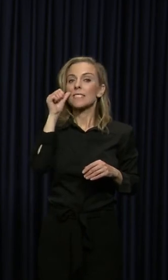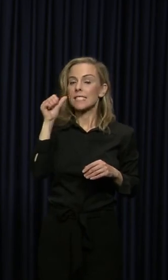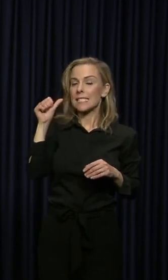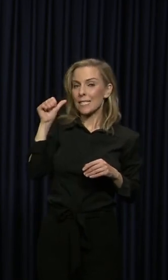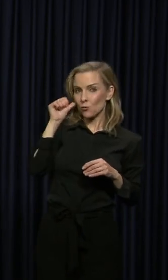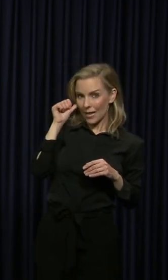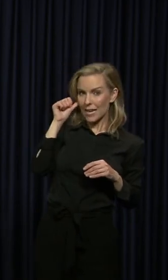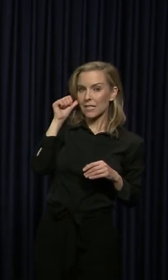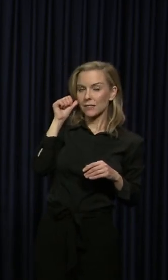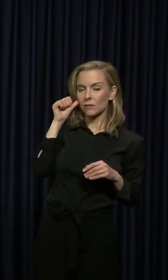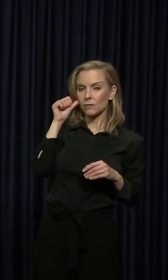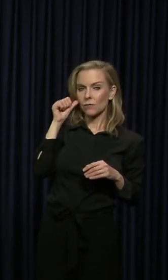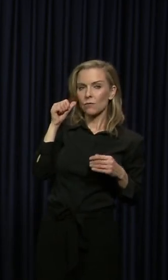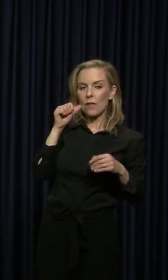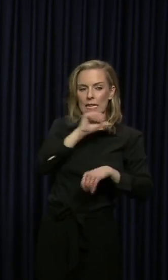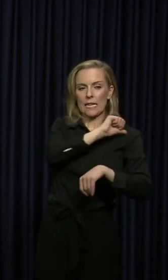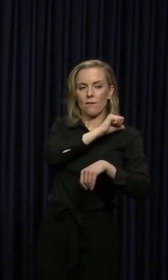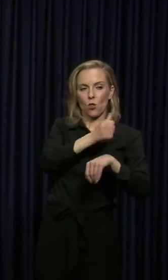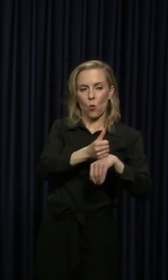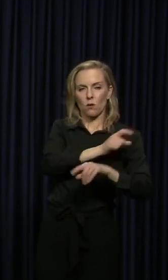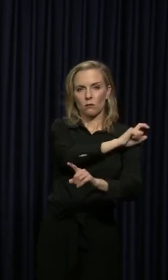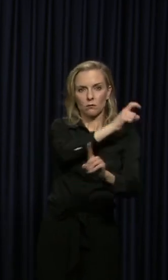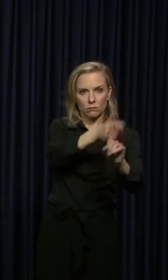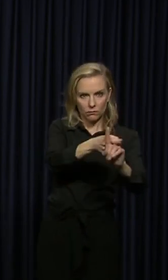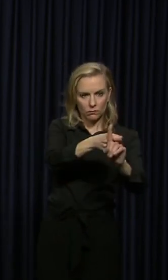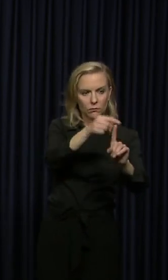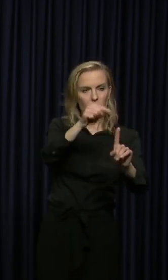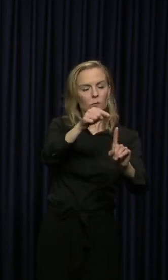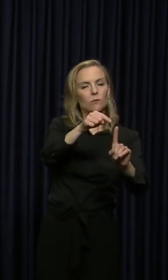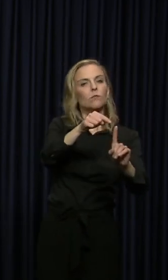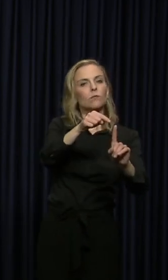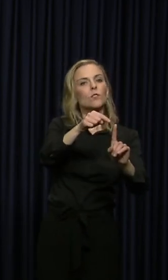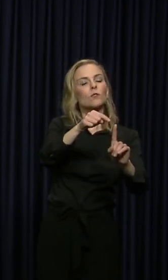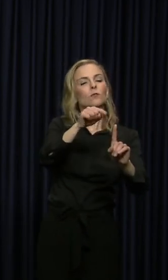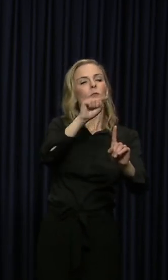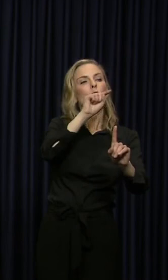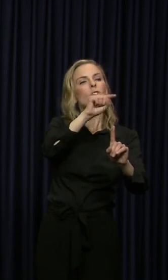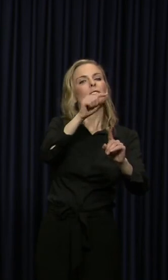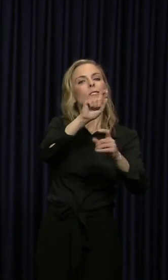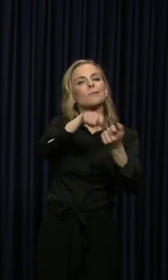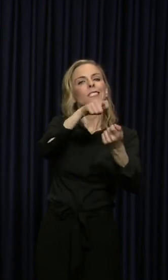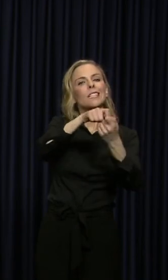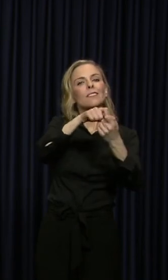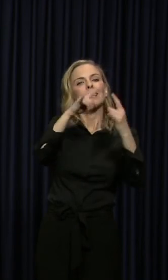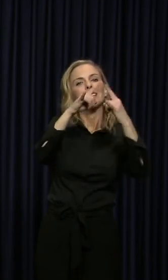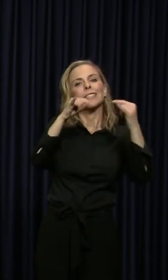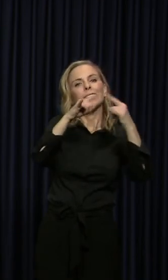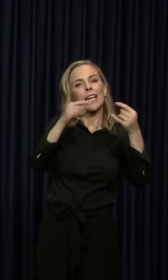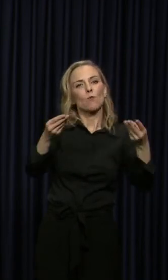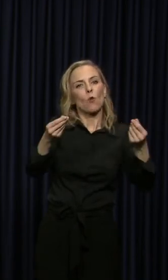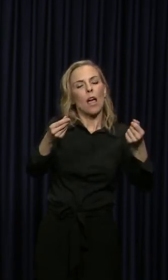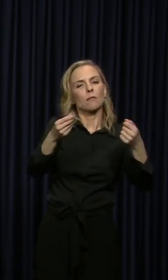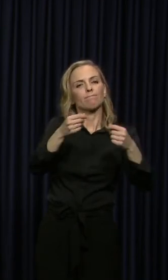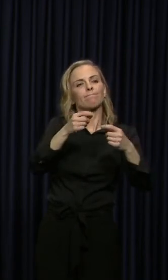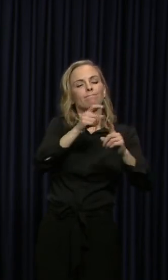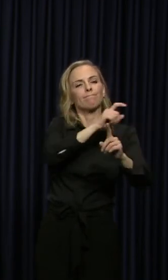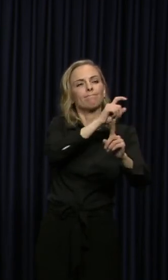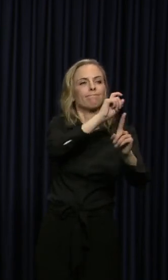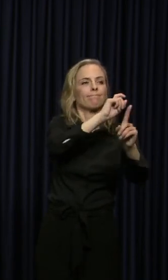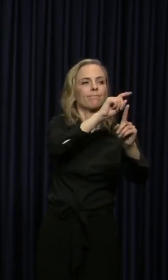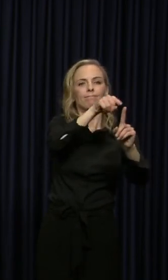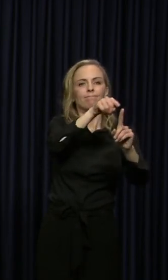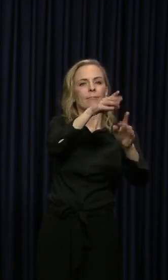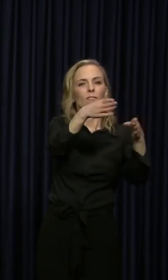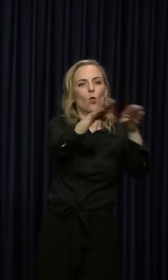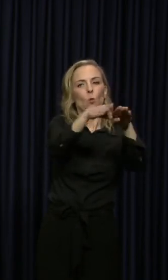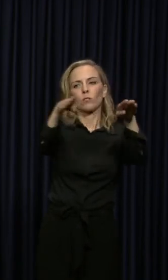we have given the authority to close certain campgrounds to those that manage them. Again, we cannot